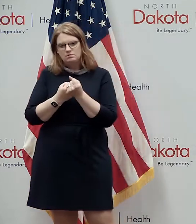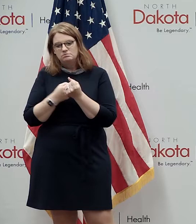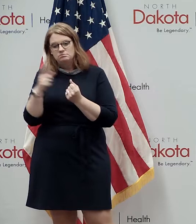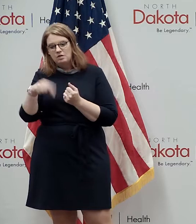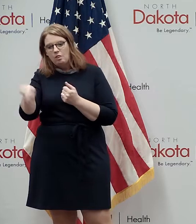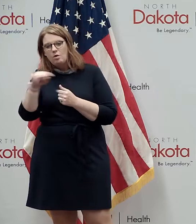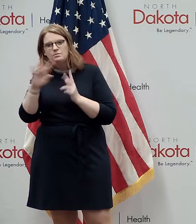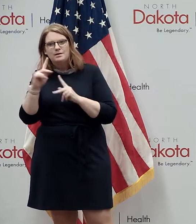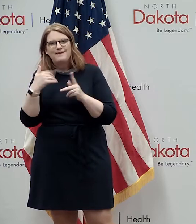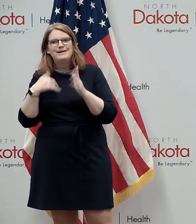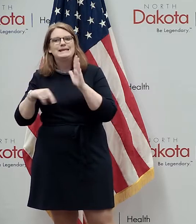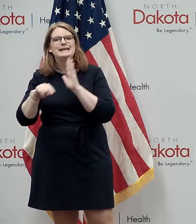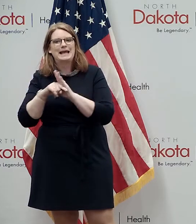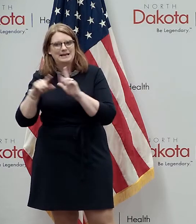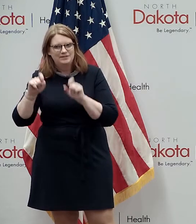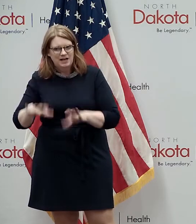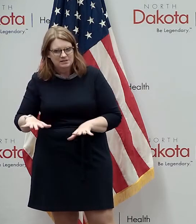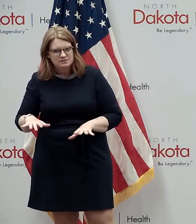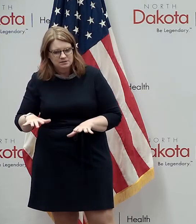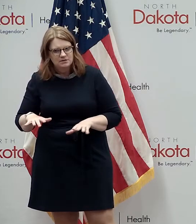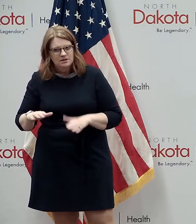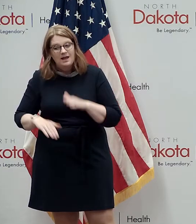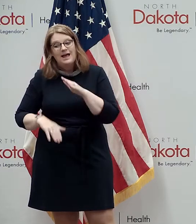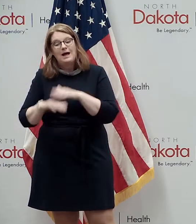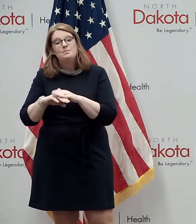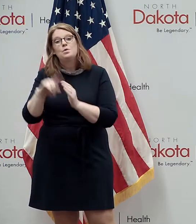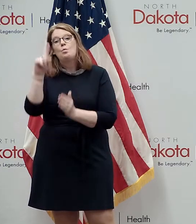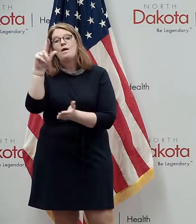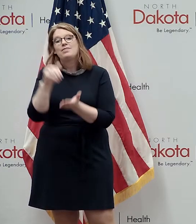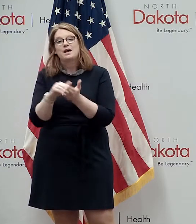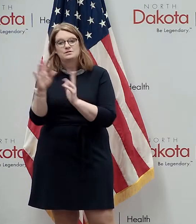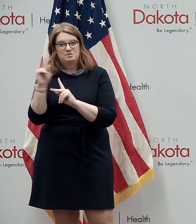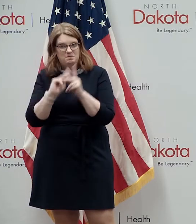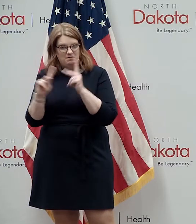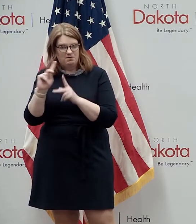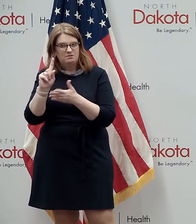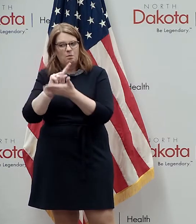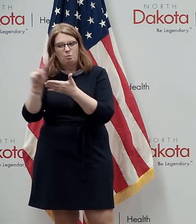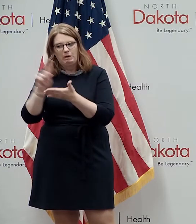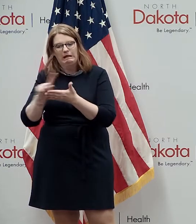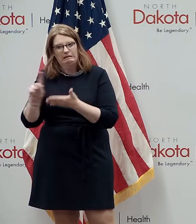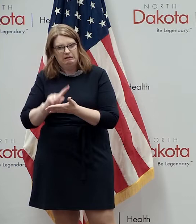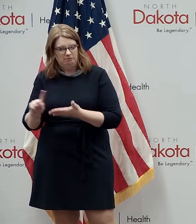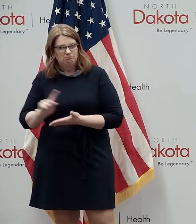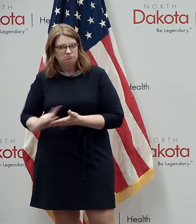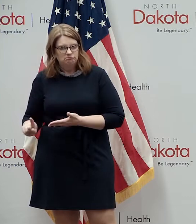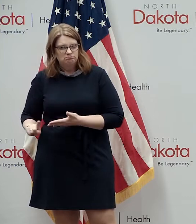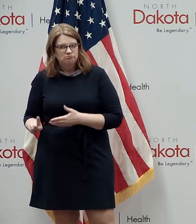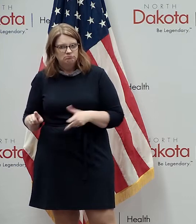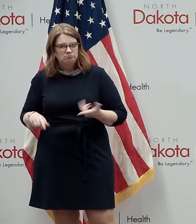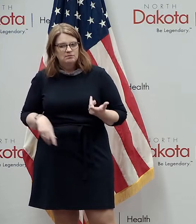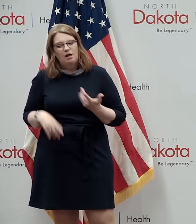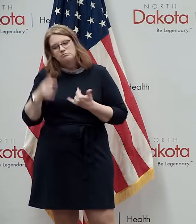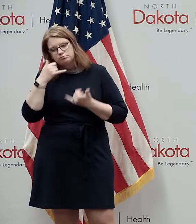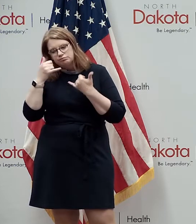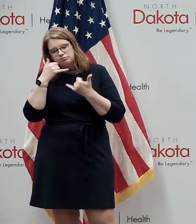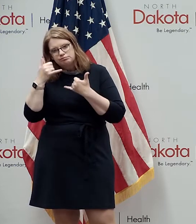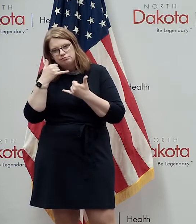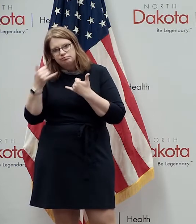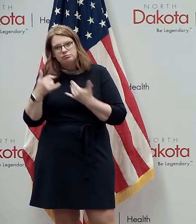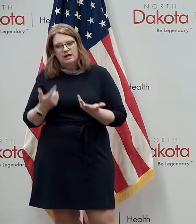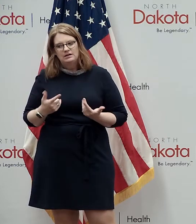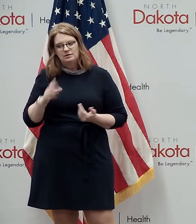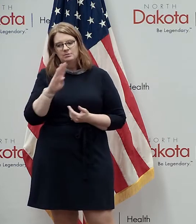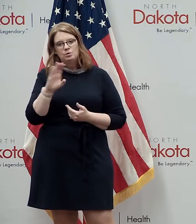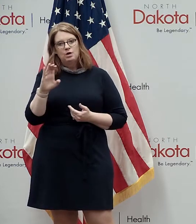a negative test and they'll take they'll call up to a thousand individuals per week over the next couple of months and so far blue cross blue